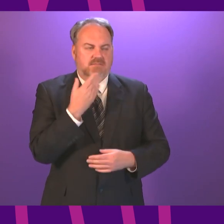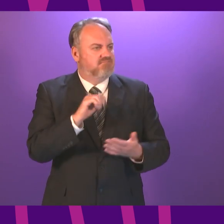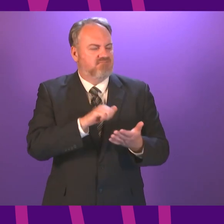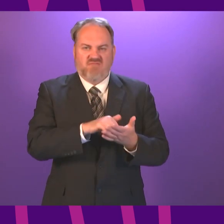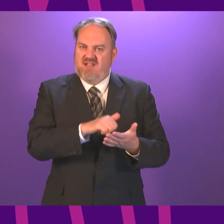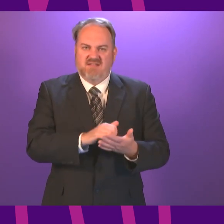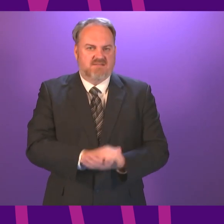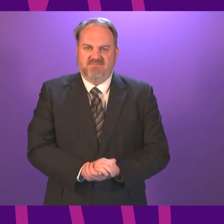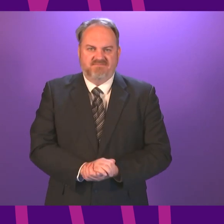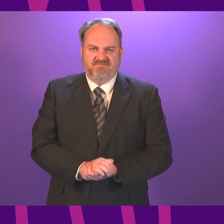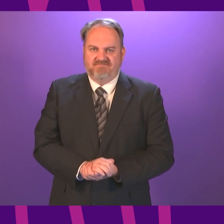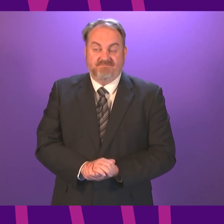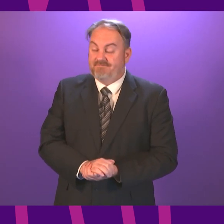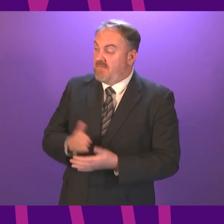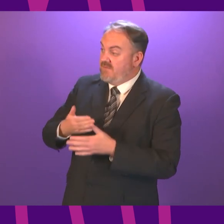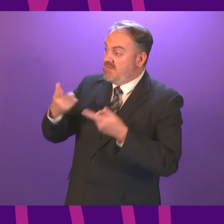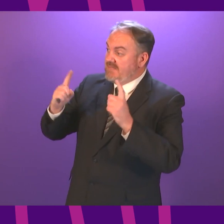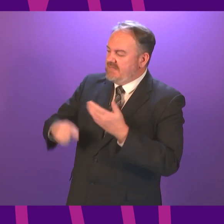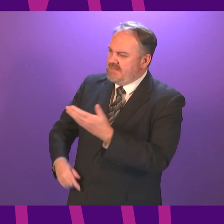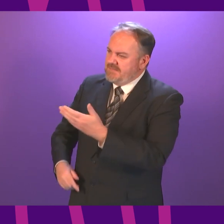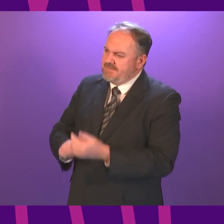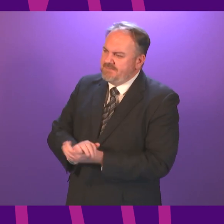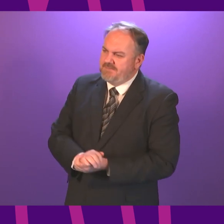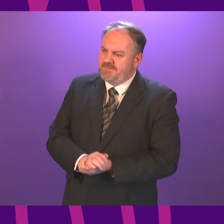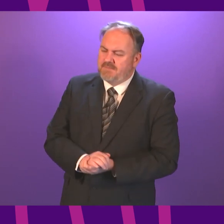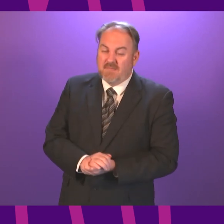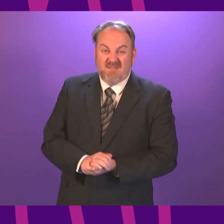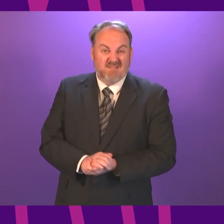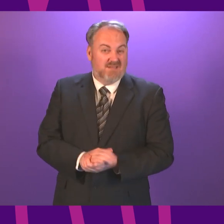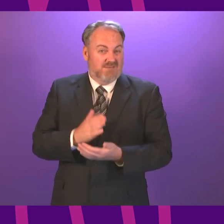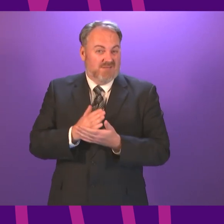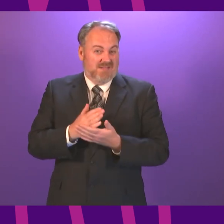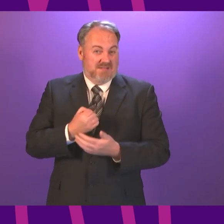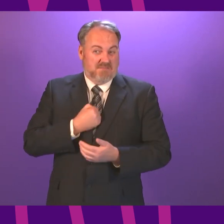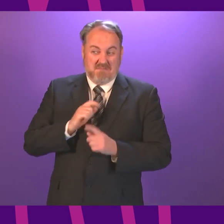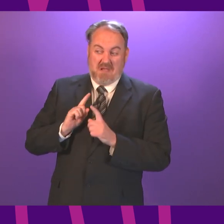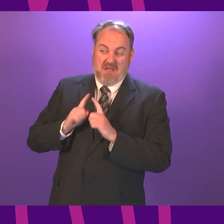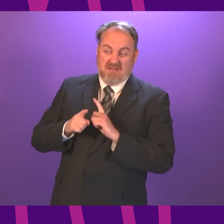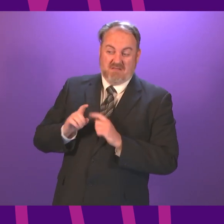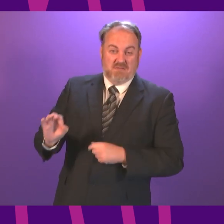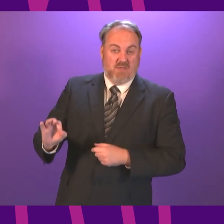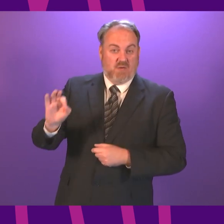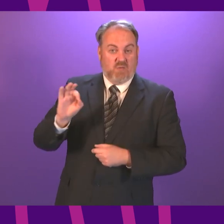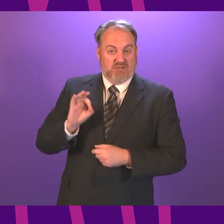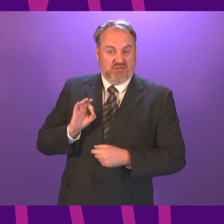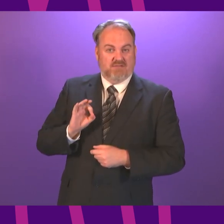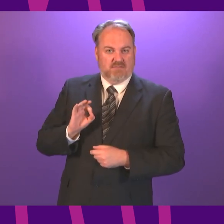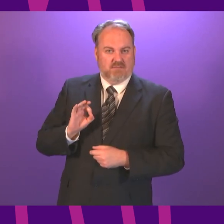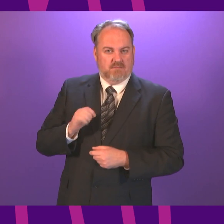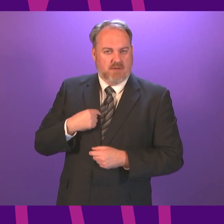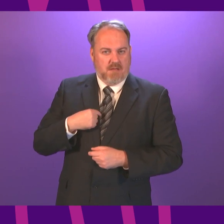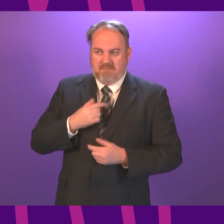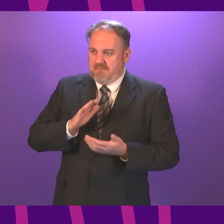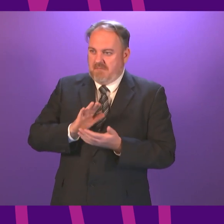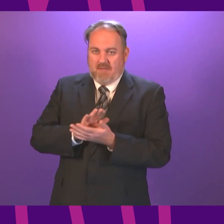The Prime Minister. So in summary answer to the question that Douglas Rods added on there, yes, I am